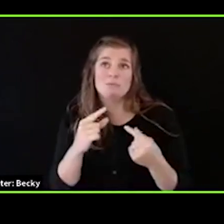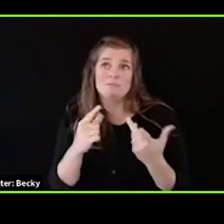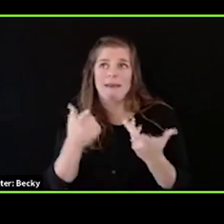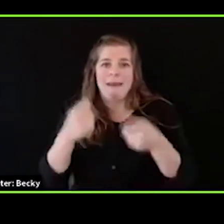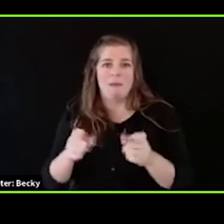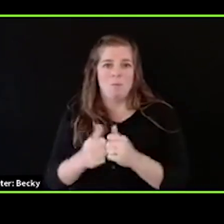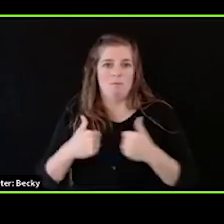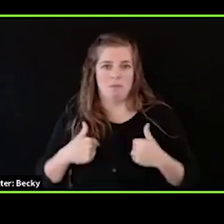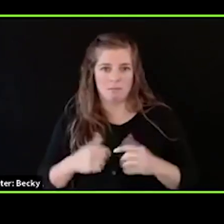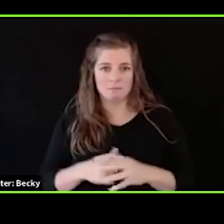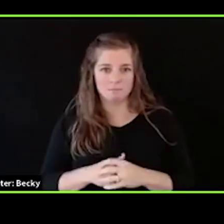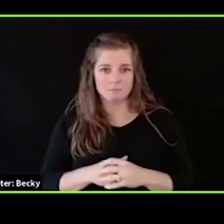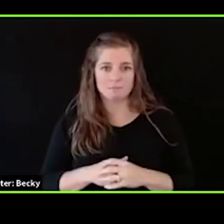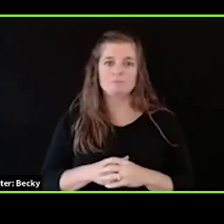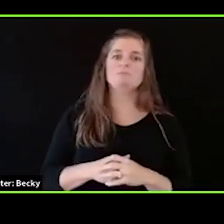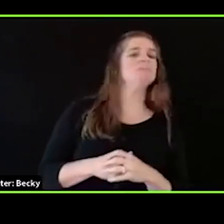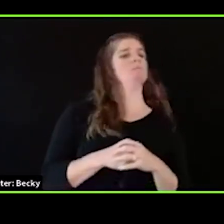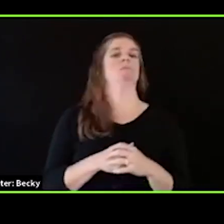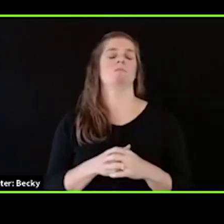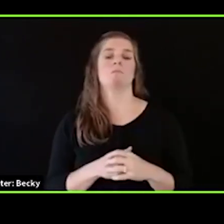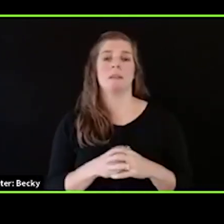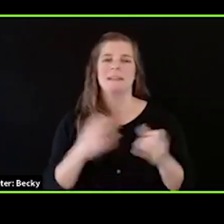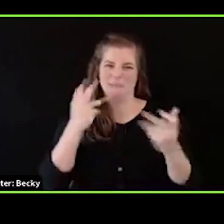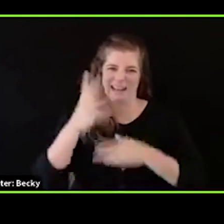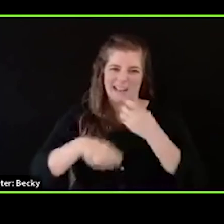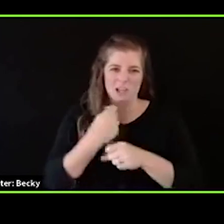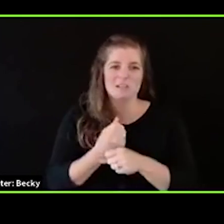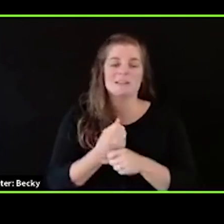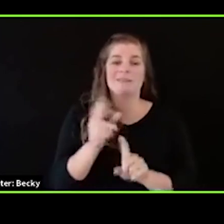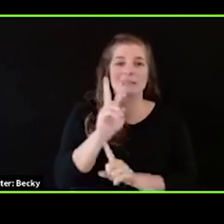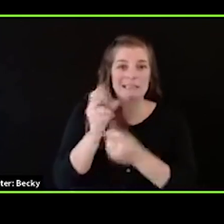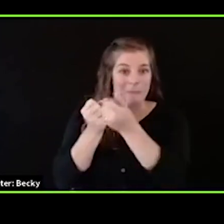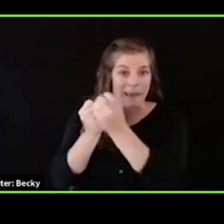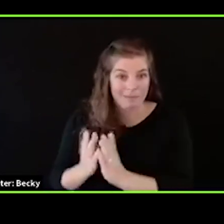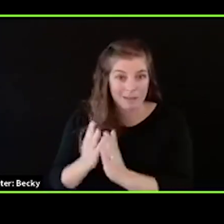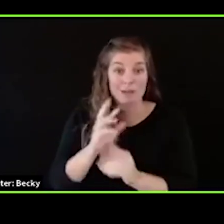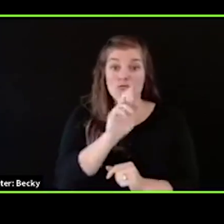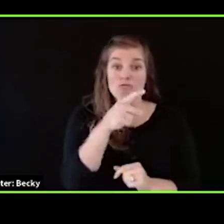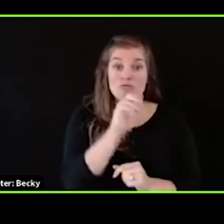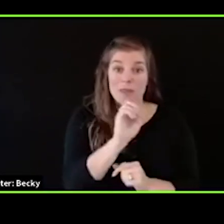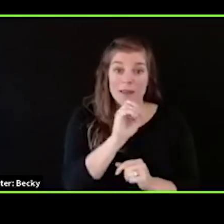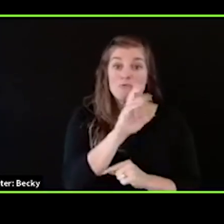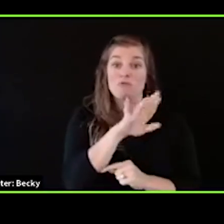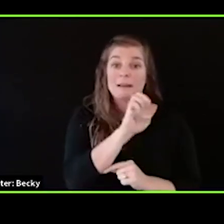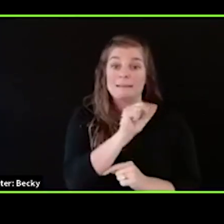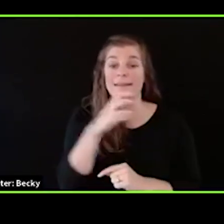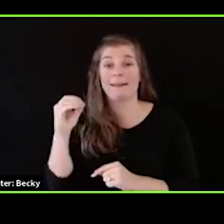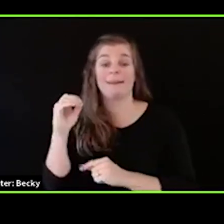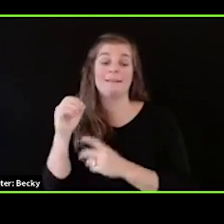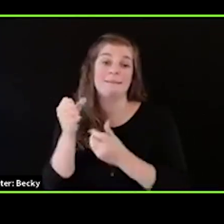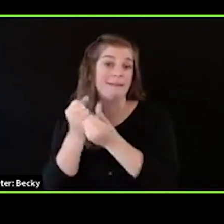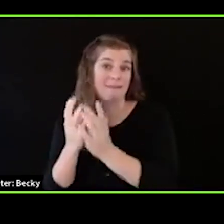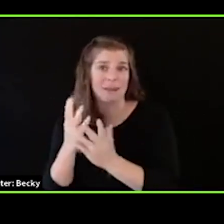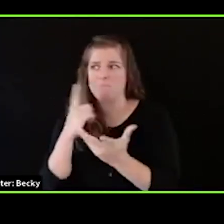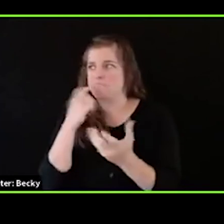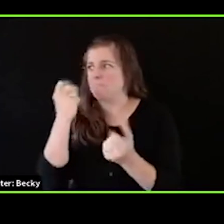I learned much from my years as a victim advocate in both rape crisis and domestic violence contexts, as well as for my years as